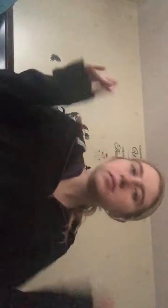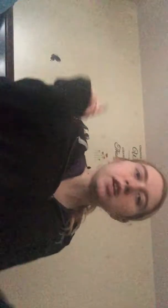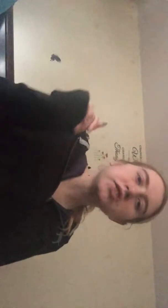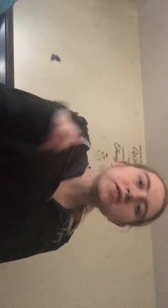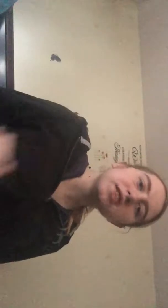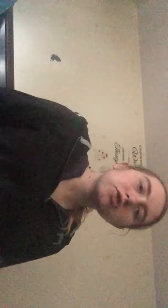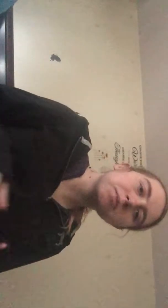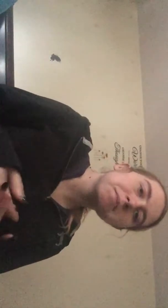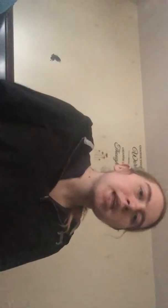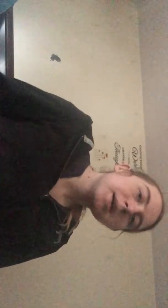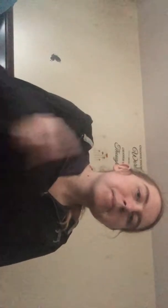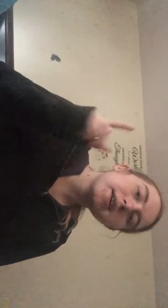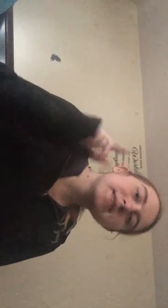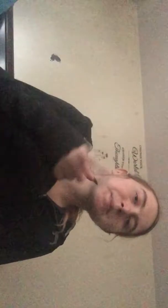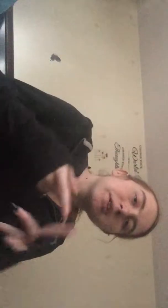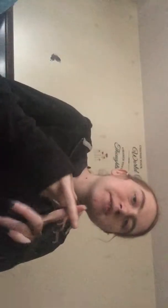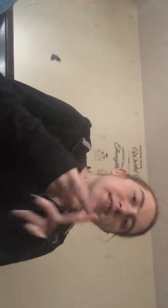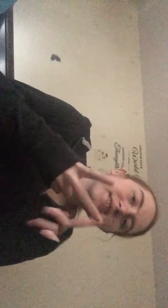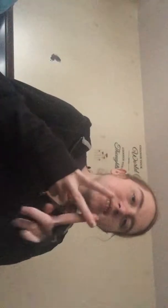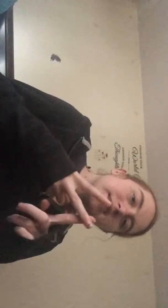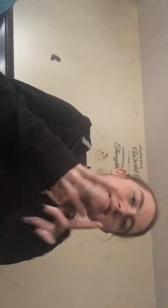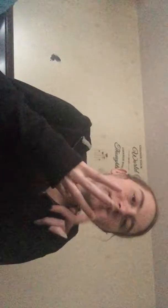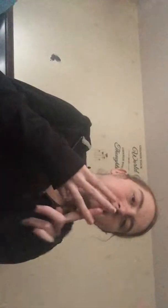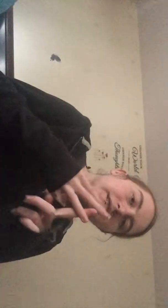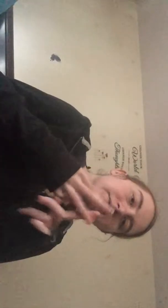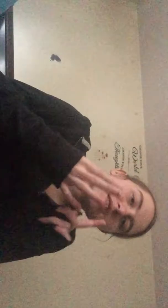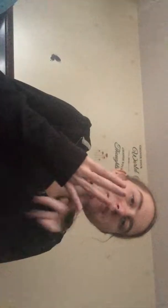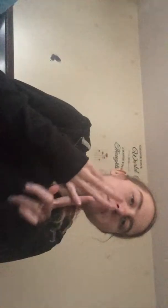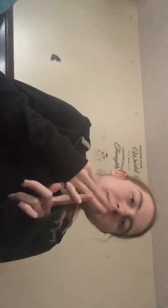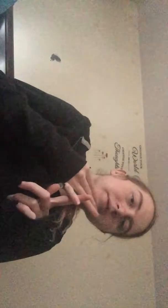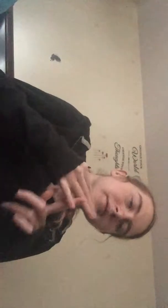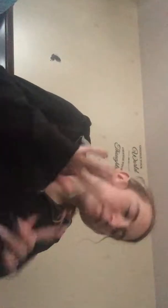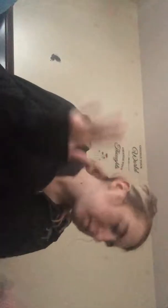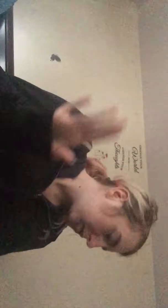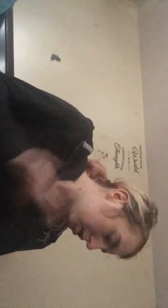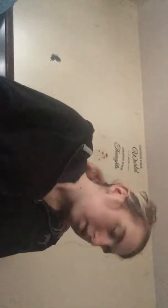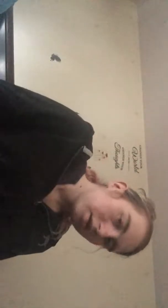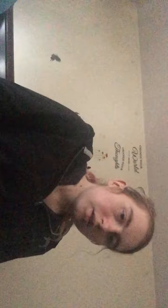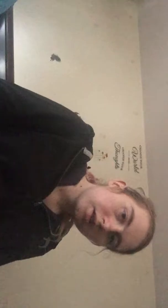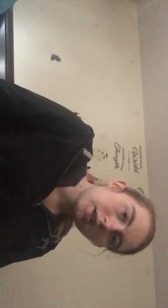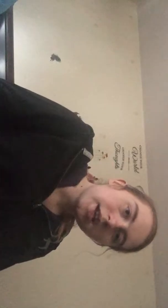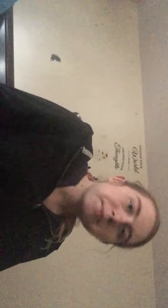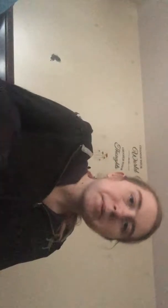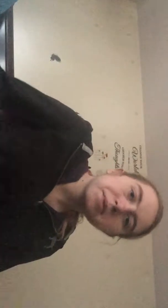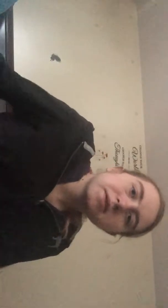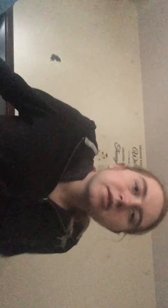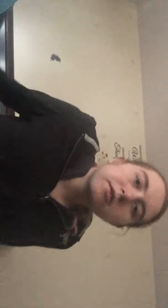since that dream but I hate spiders snakes clowns and bugs and I hate puppets too